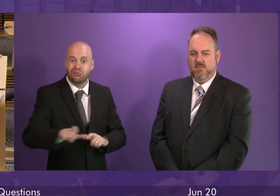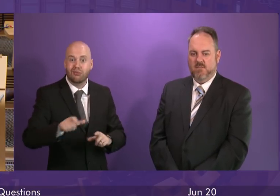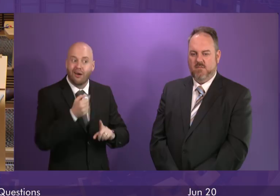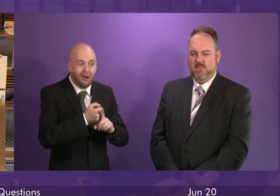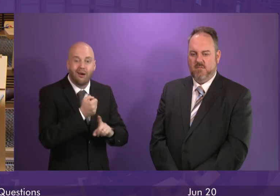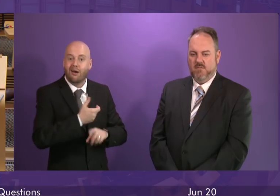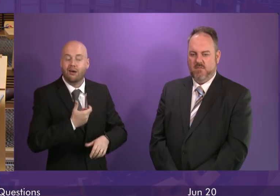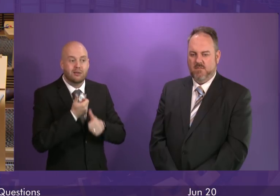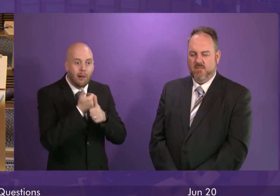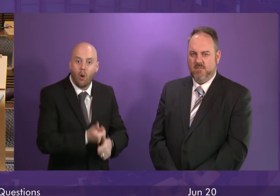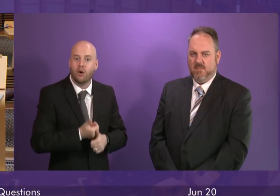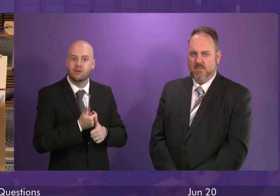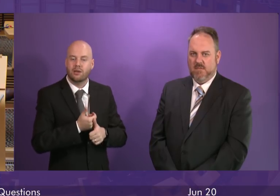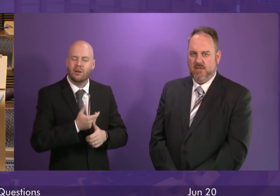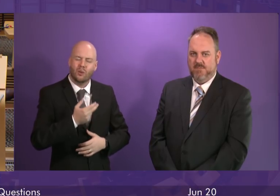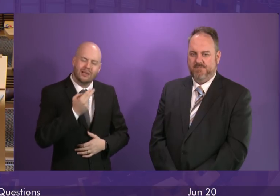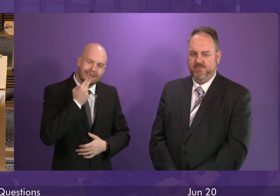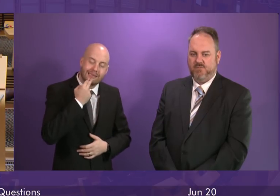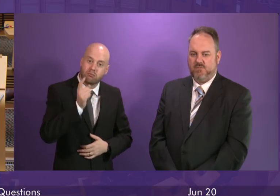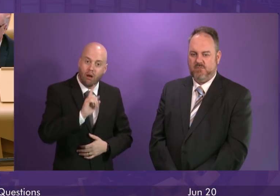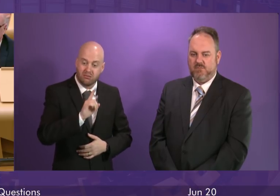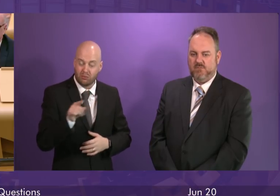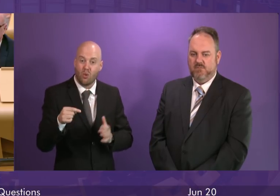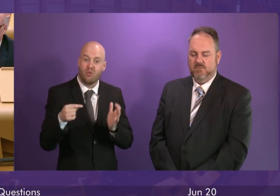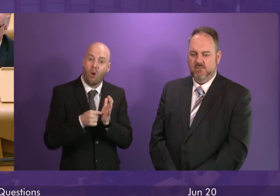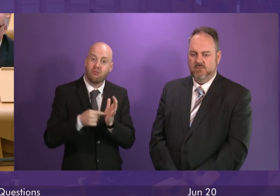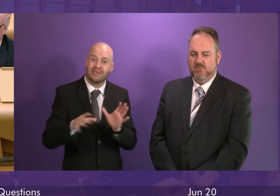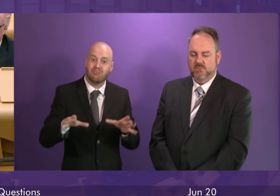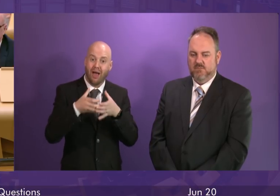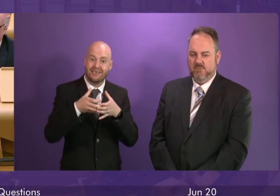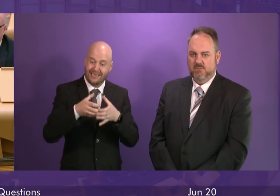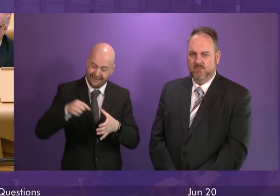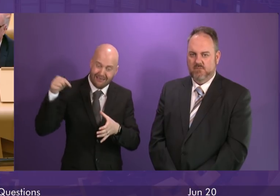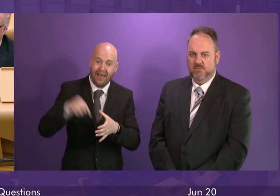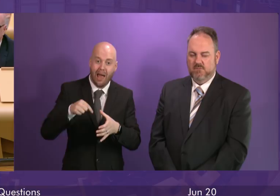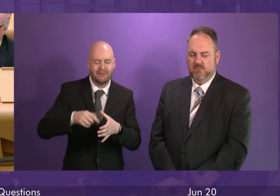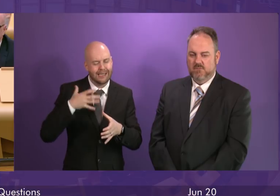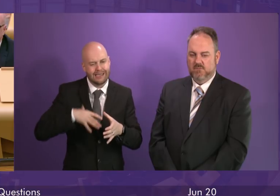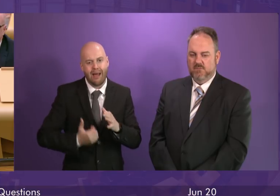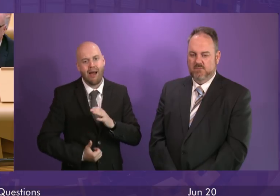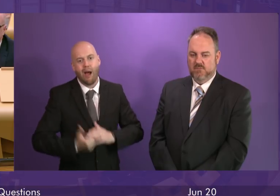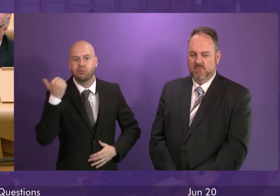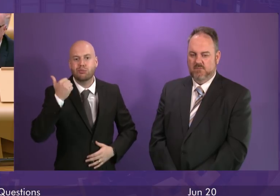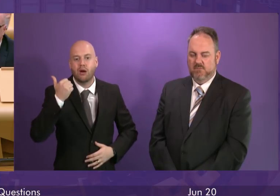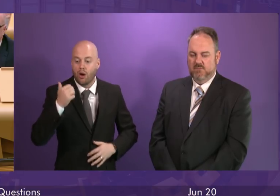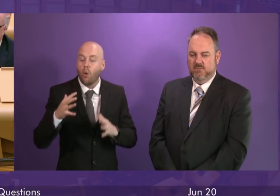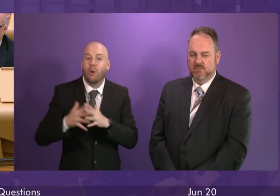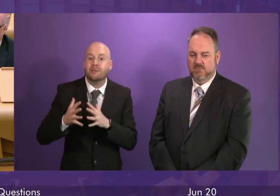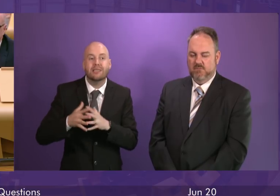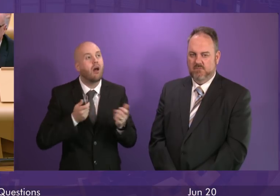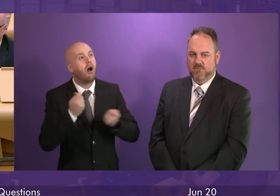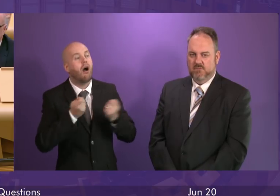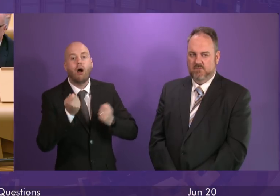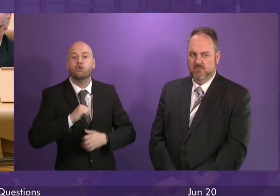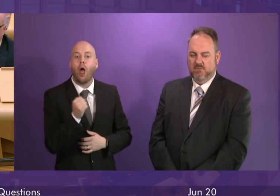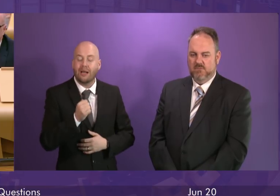poverty at source and take the reasons that are causing the increase in poverty out of the hands of Westminster and into the hands of this